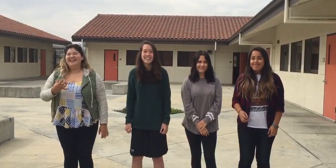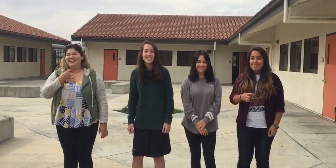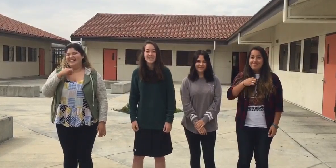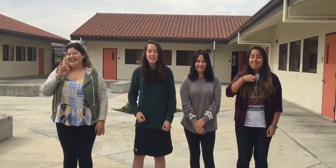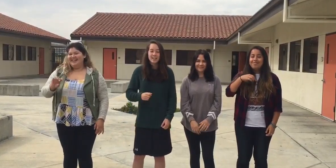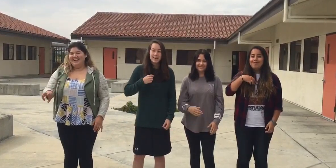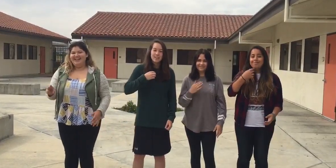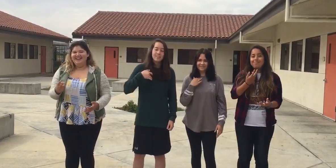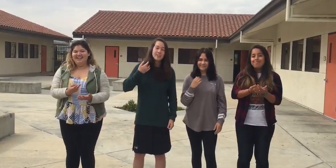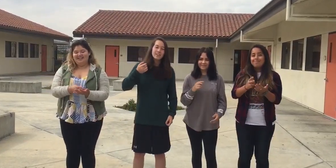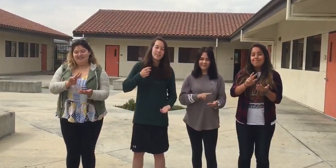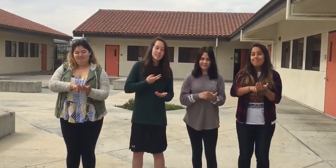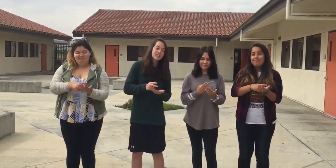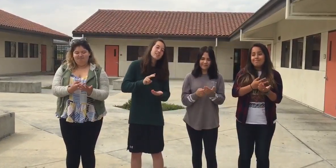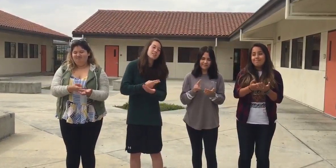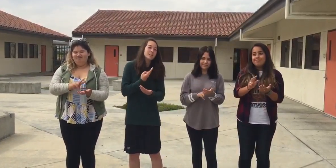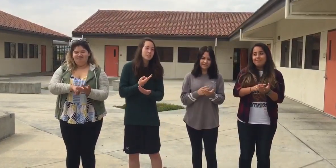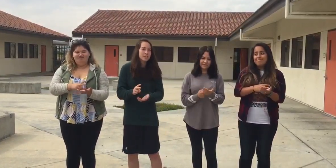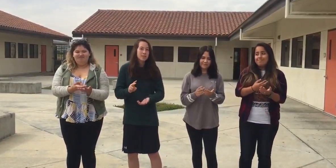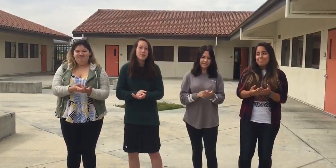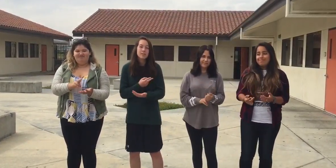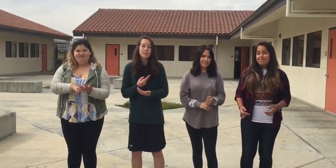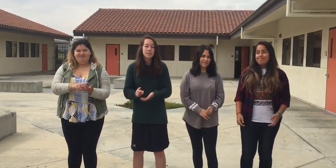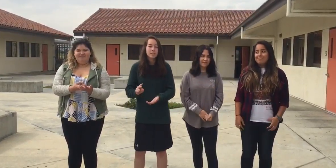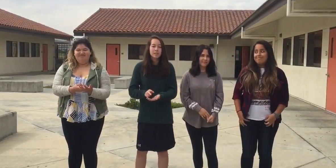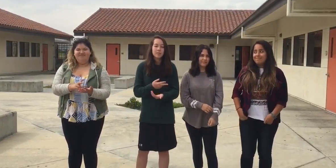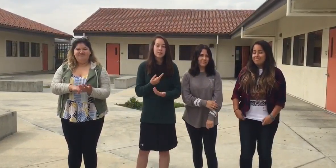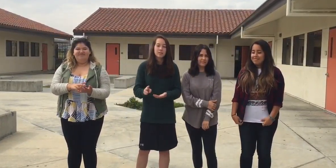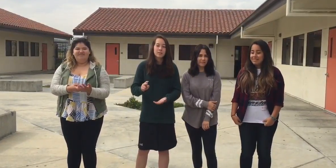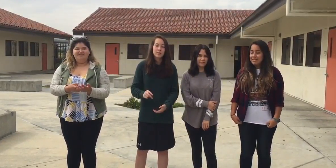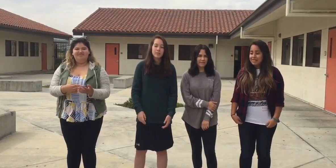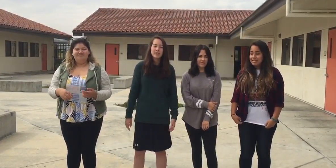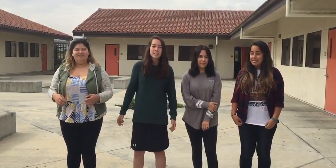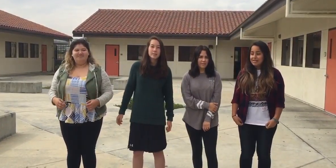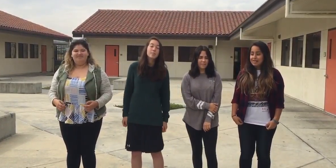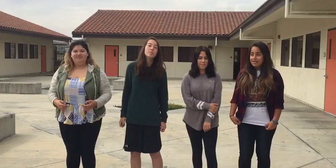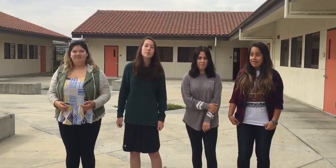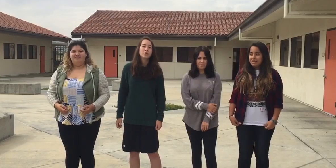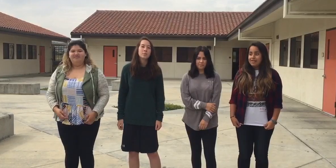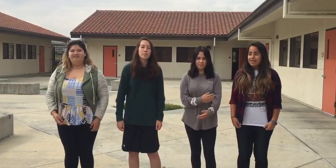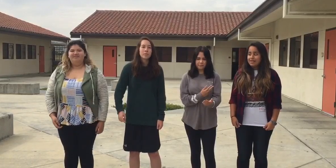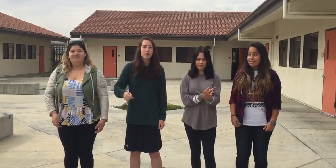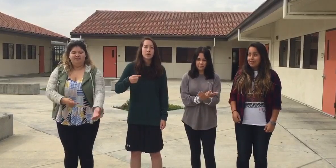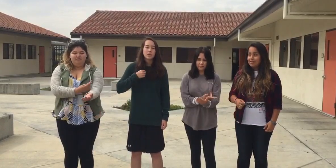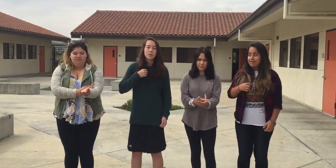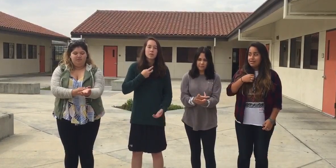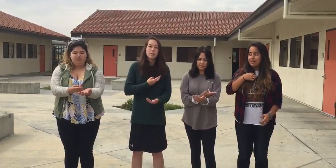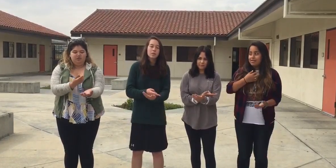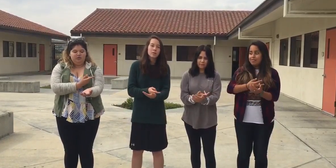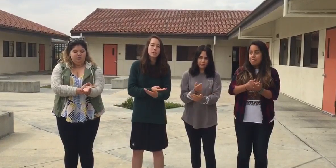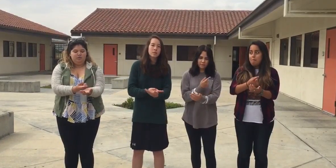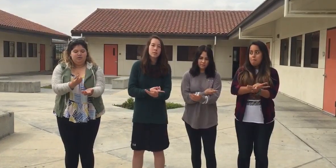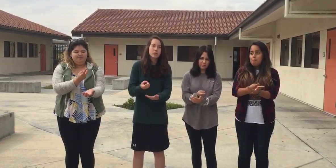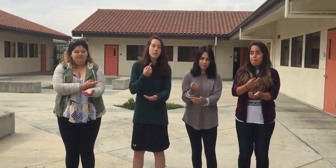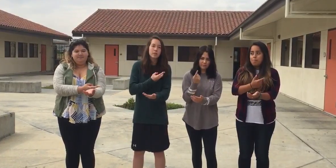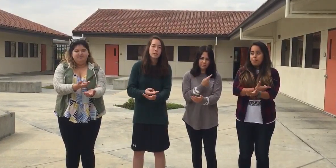Leave my door open just a crack Please take me away from here Cause I feel like such an